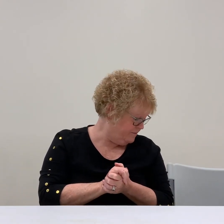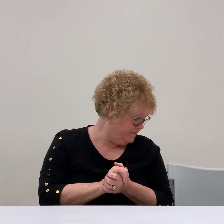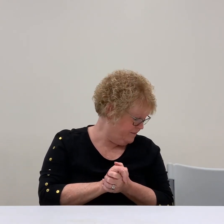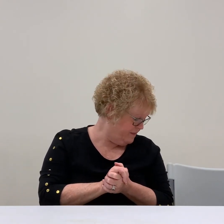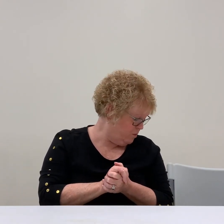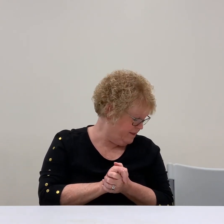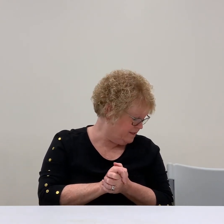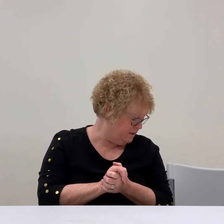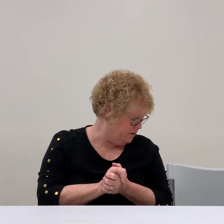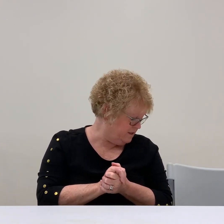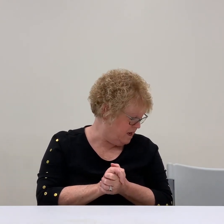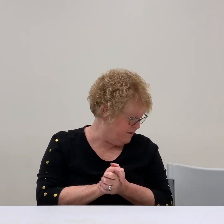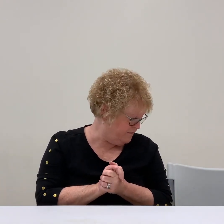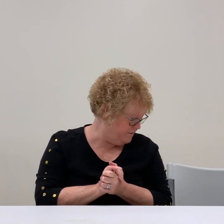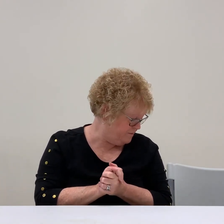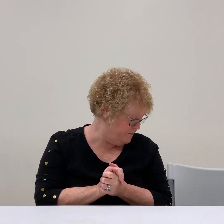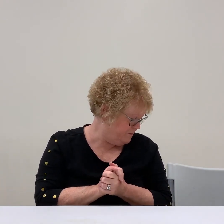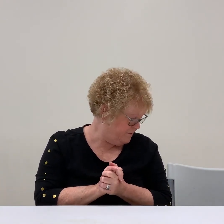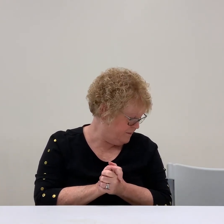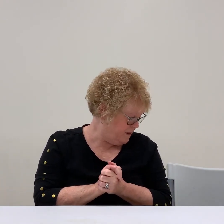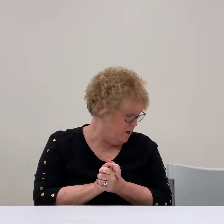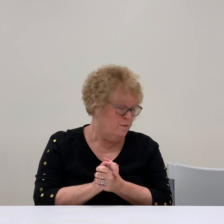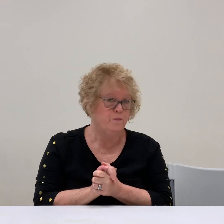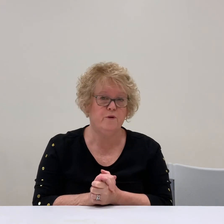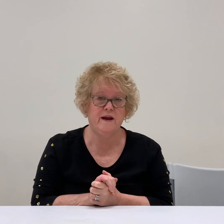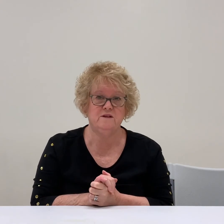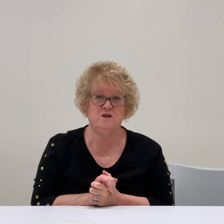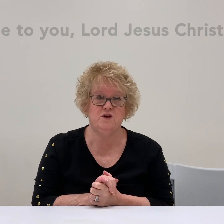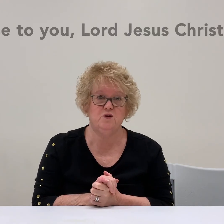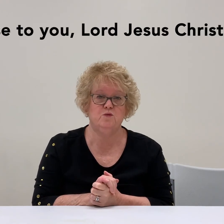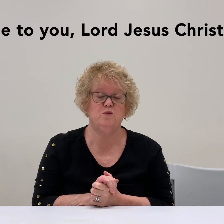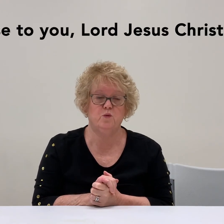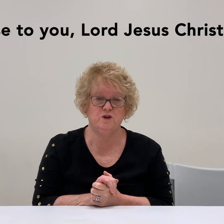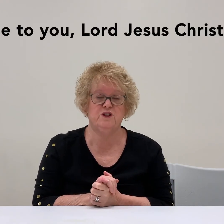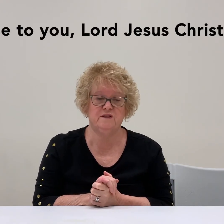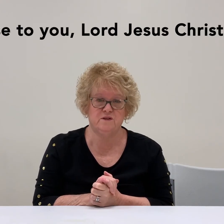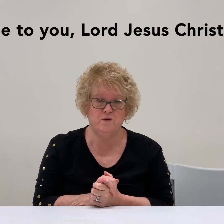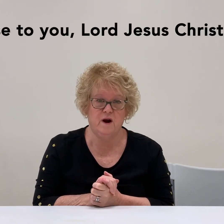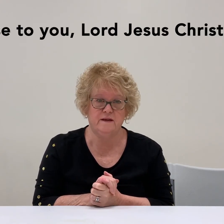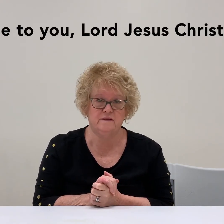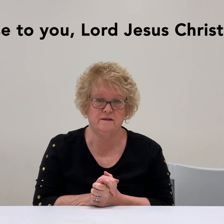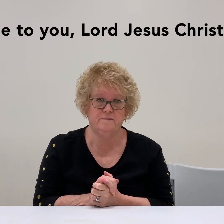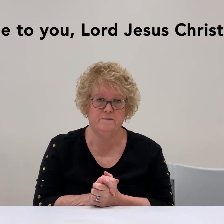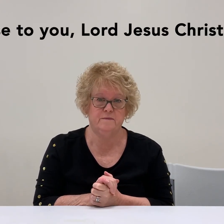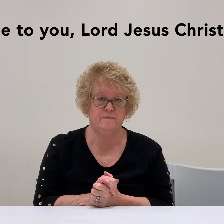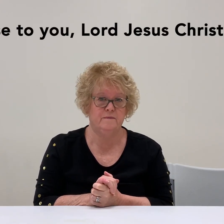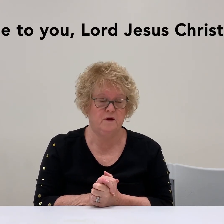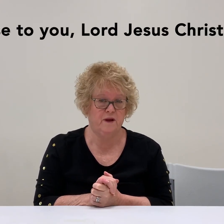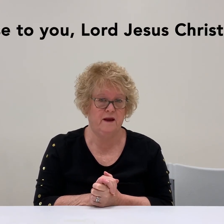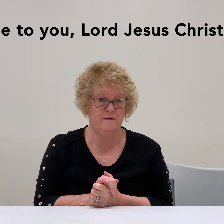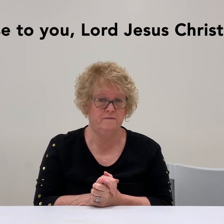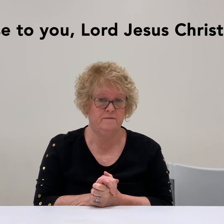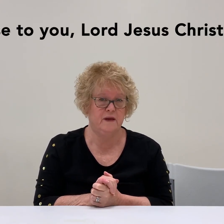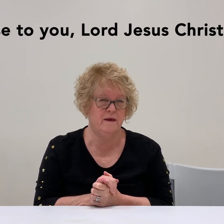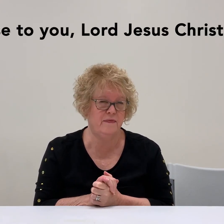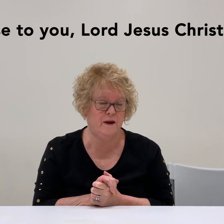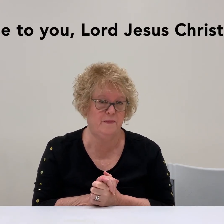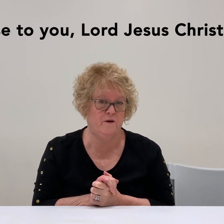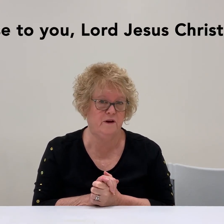the one that's a little tough. Praise to you, Lord, Jesus Christ. Okay. Can you think about it?